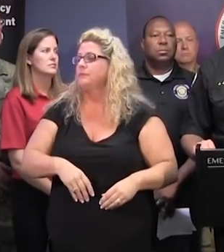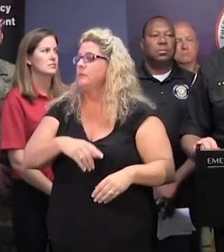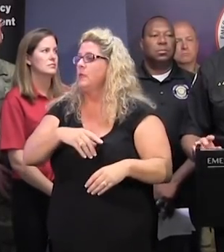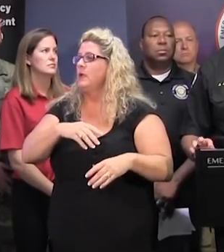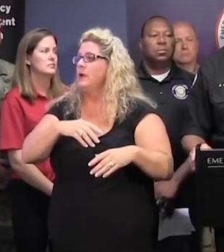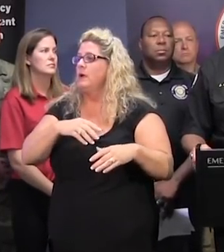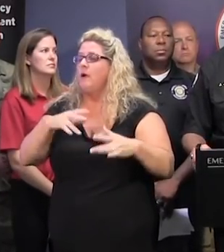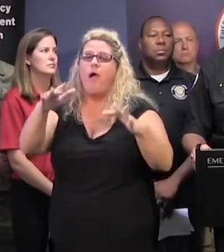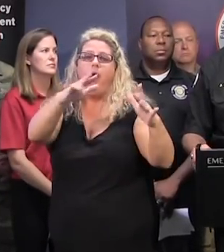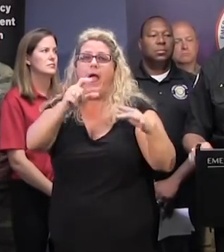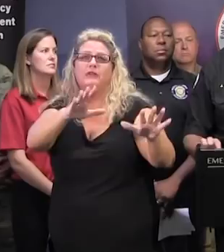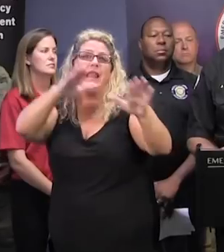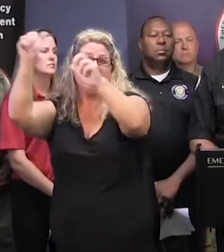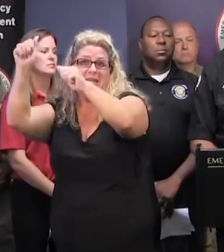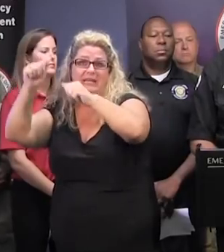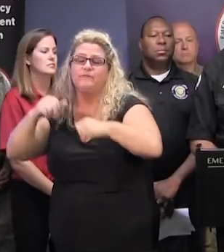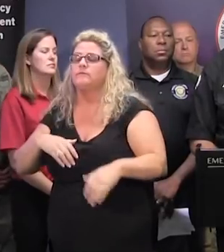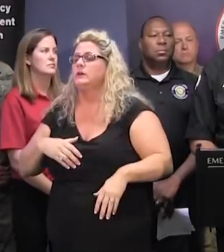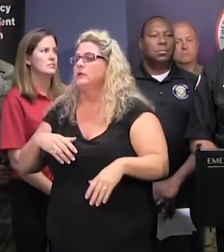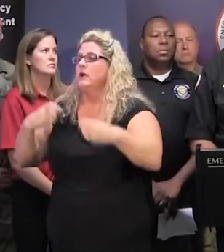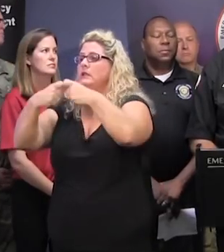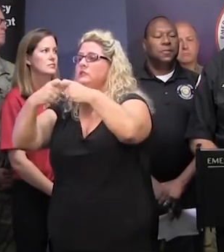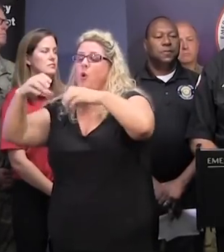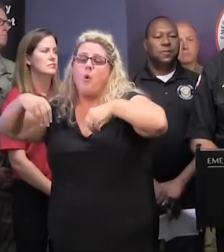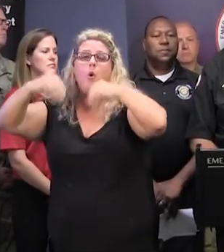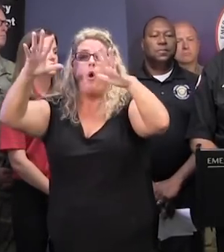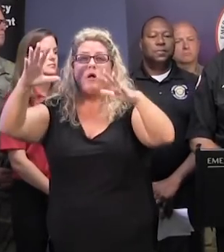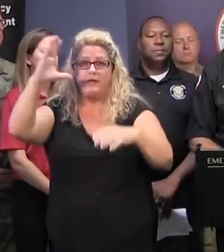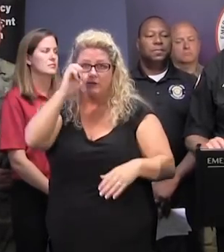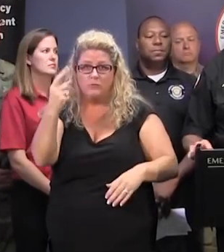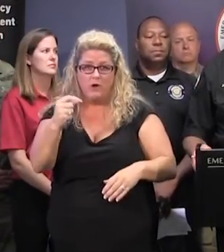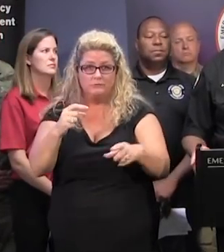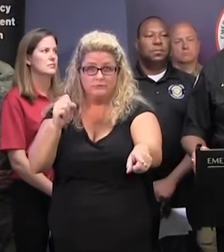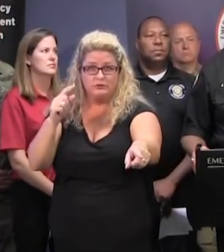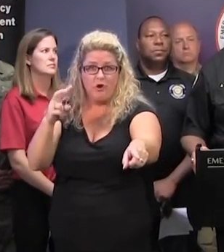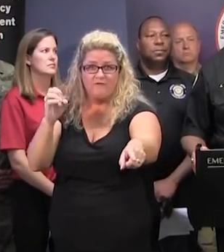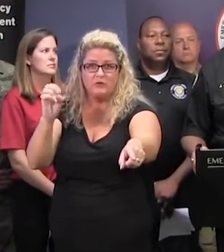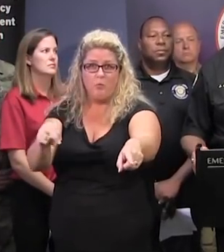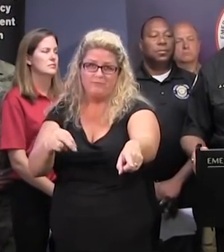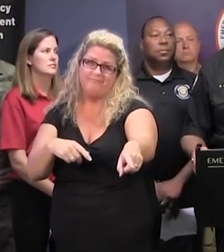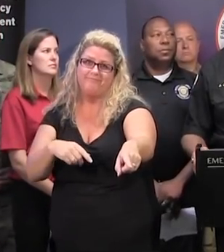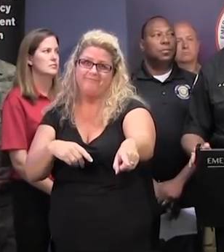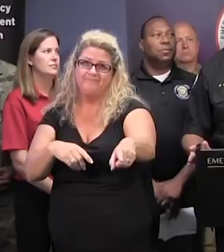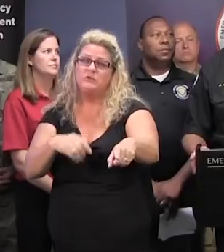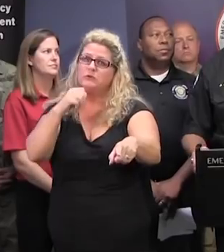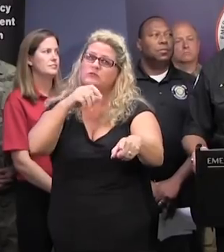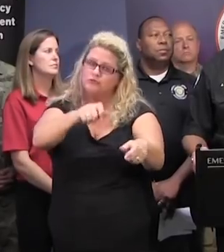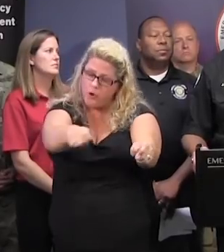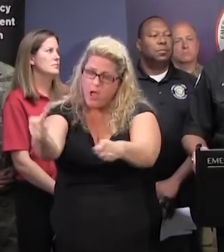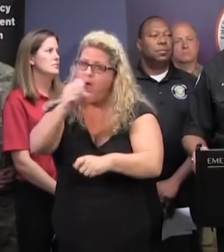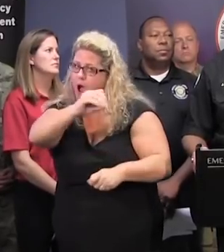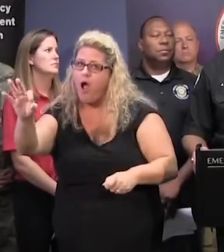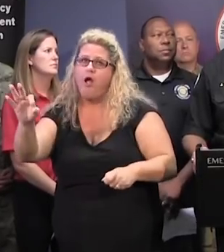home or while they were sleeping and it started a kitchen fire. So make sure you turn the eye of the stove off. Never use portable or fuel